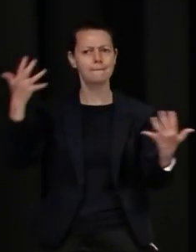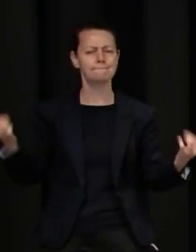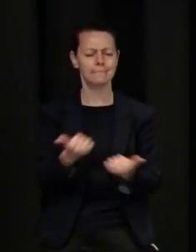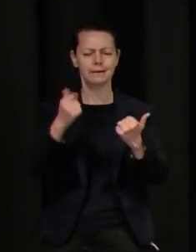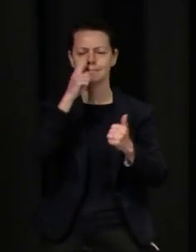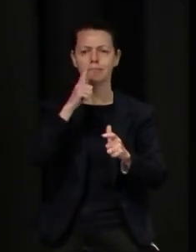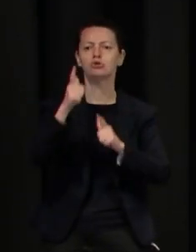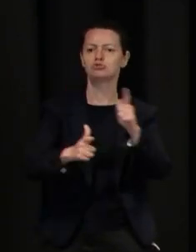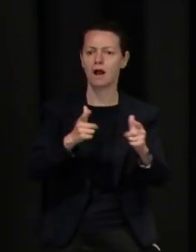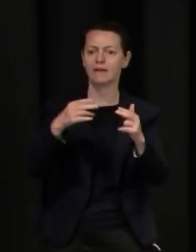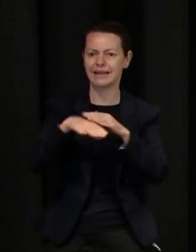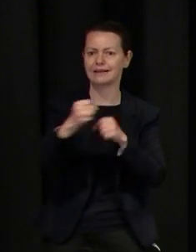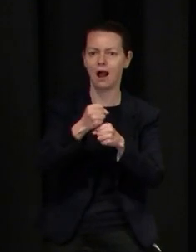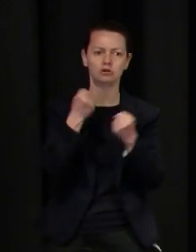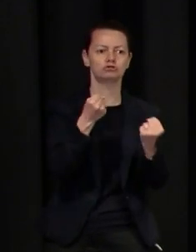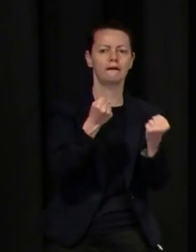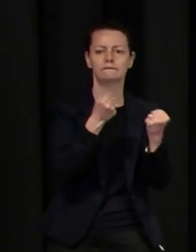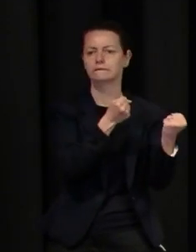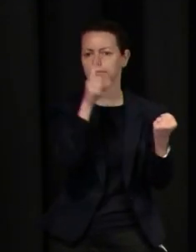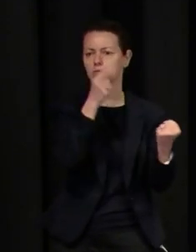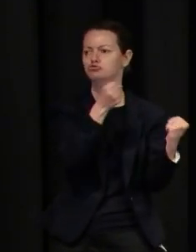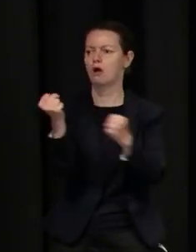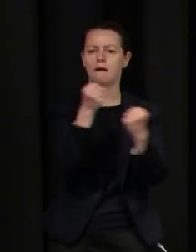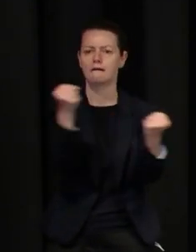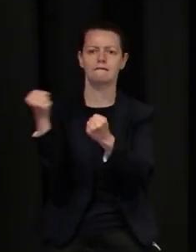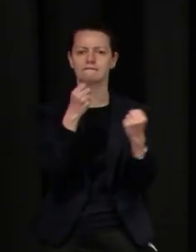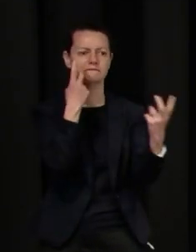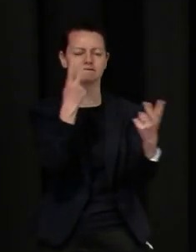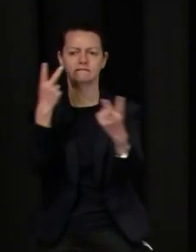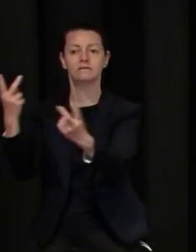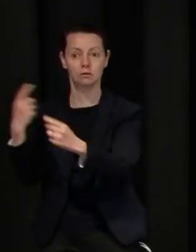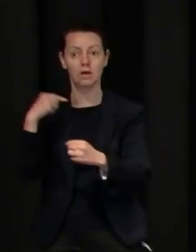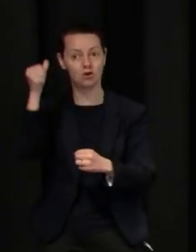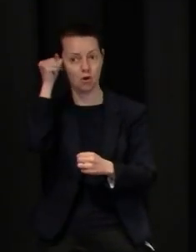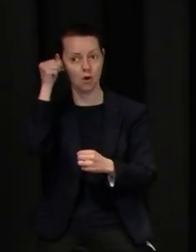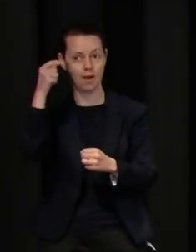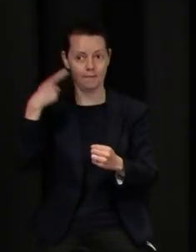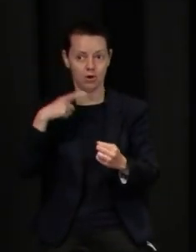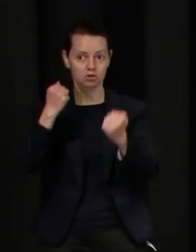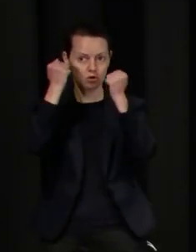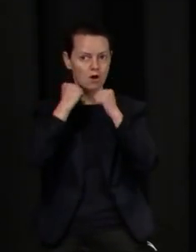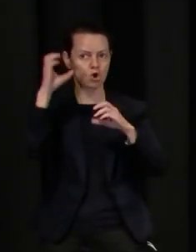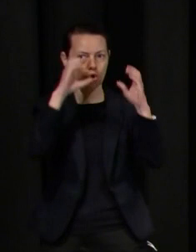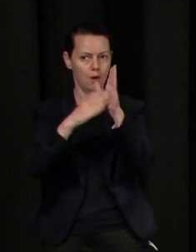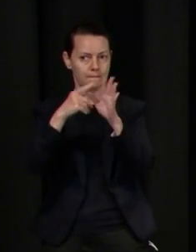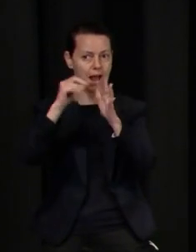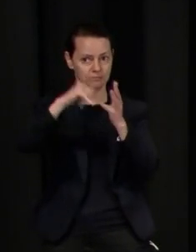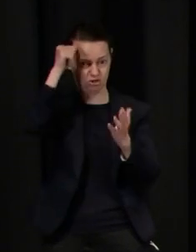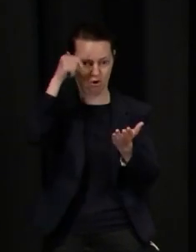today's cases, 55% are men. It's quite a different profile to what we've seen for the rest of the outbreak.